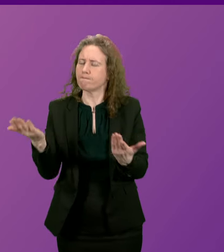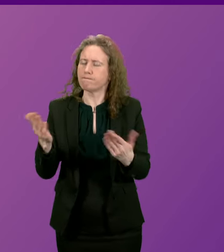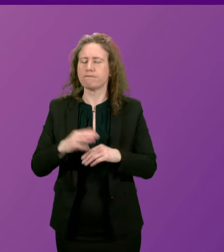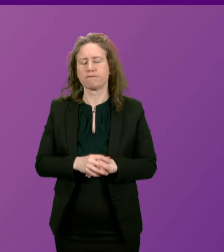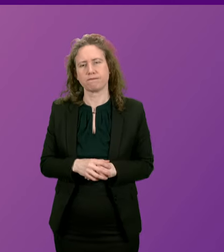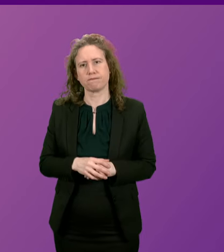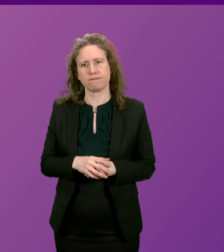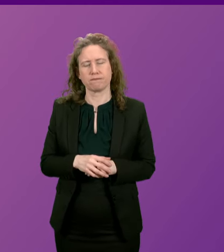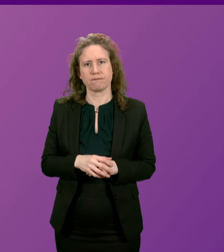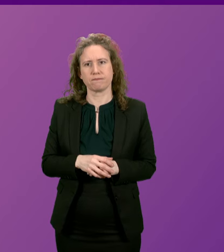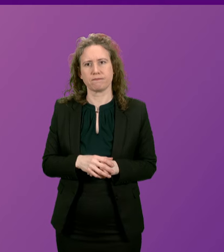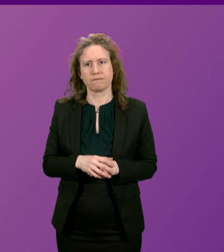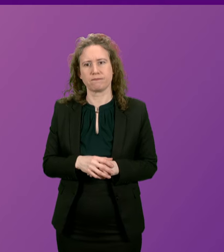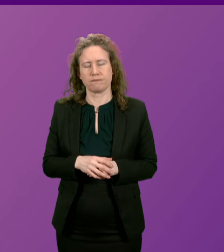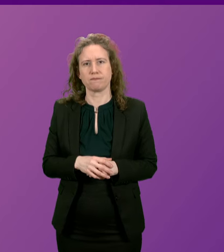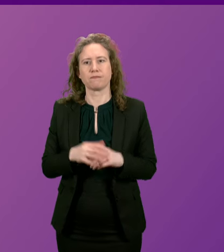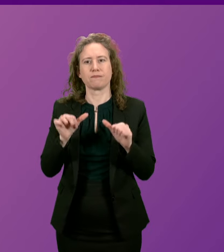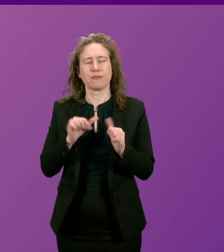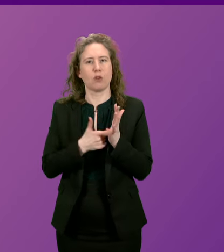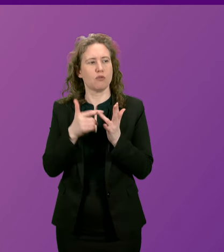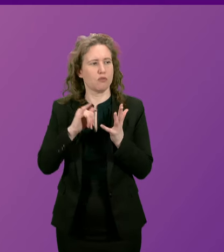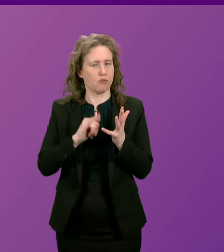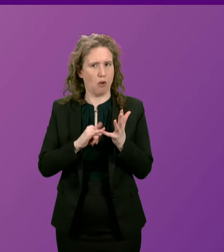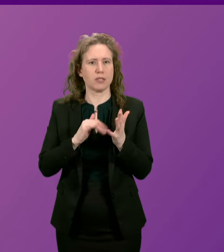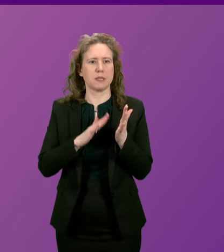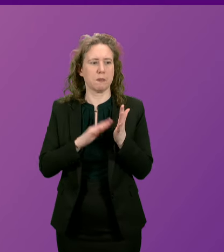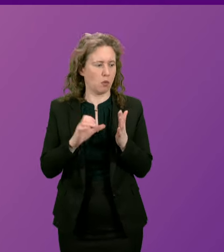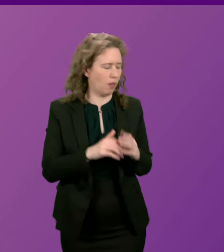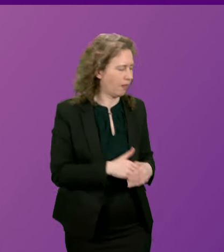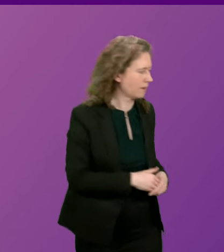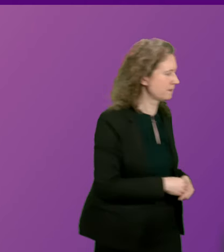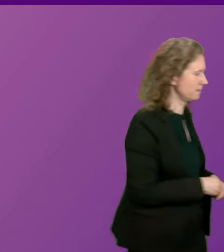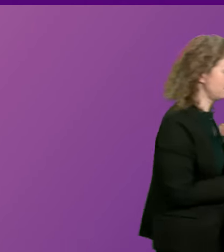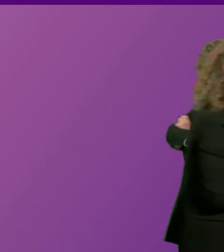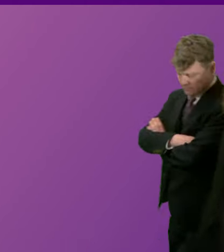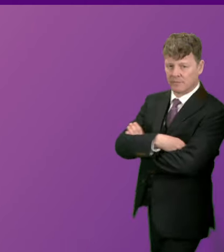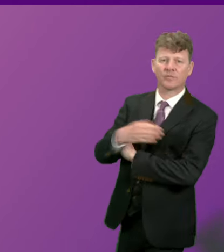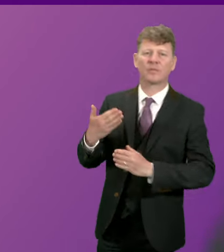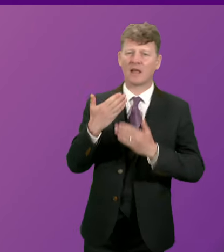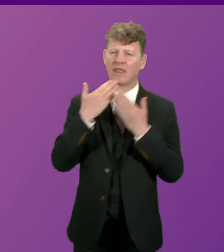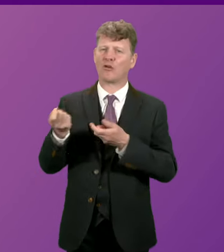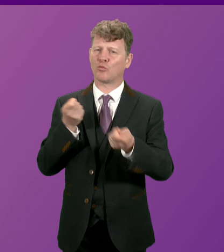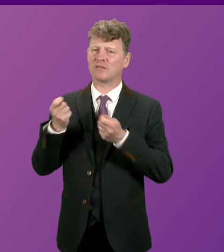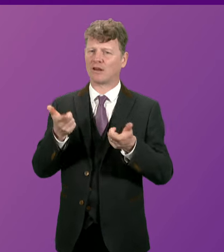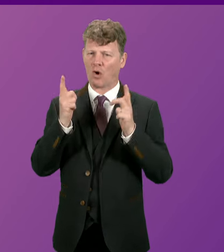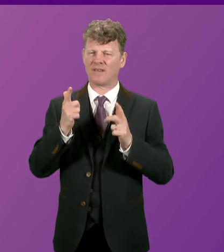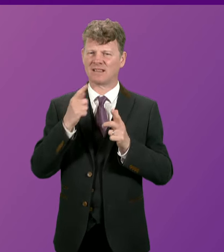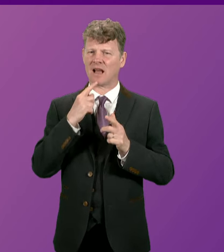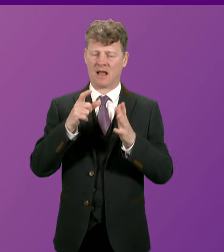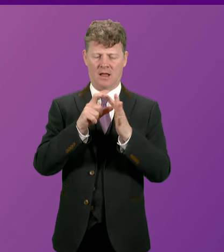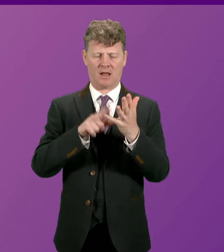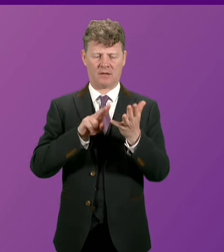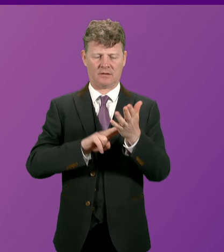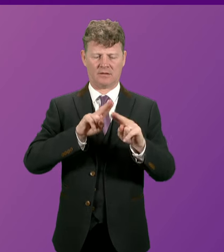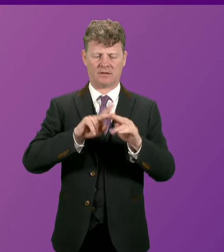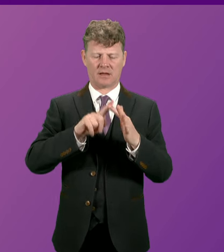problems in our neighborhoods and ros mccall thank you presiding officer recorded sexual crimes in dunfermline are